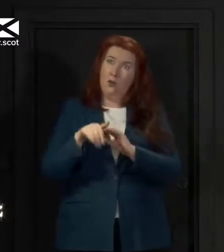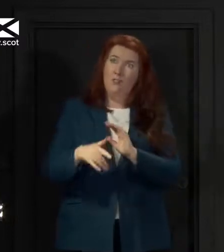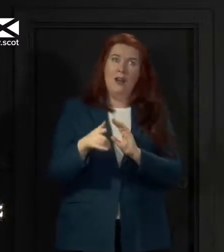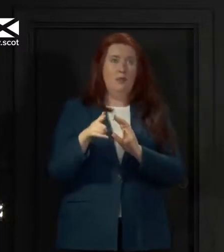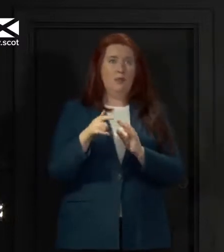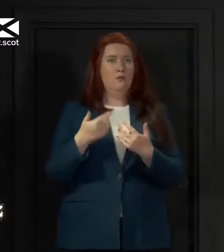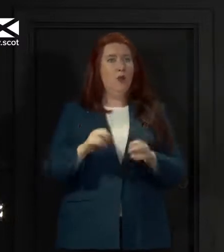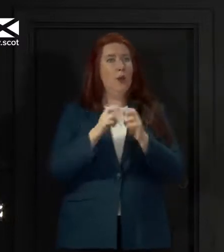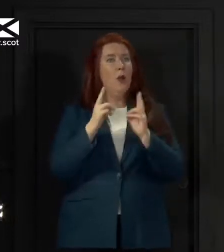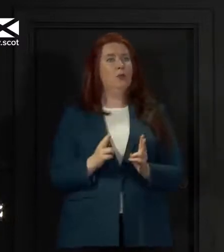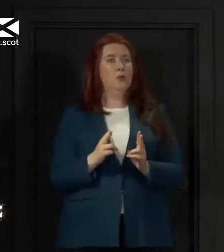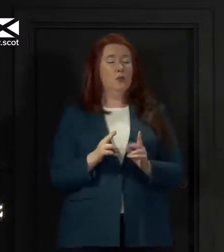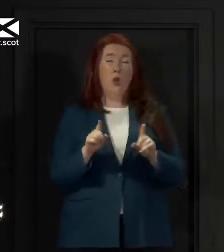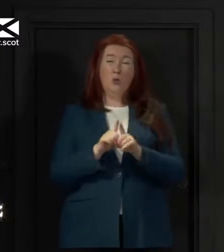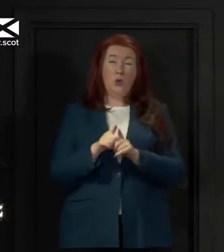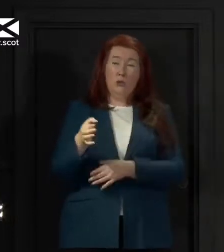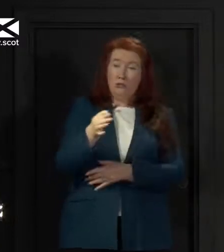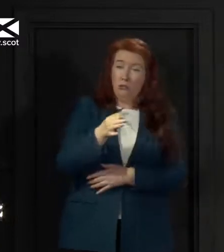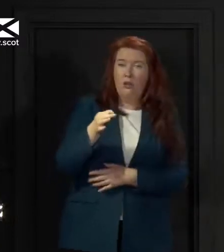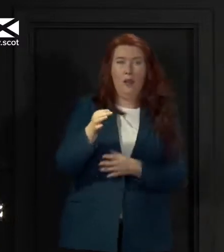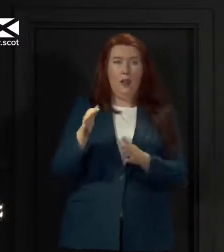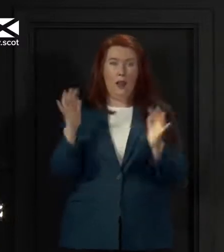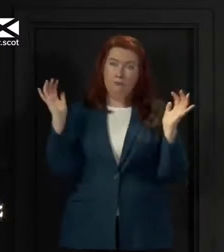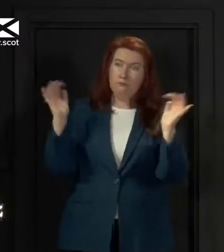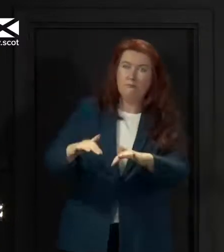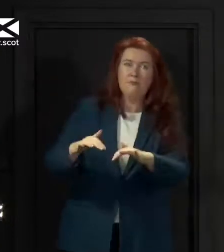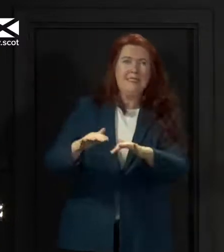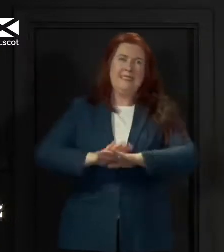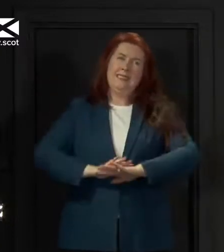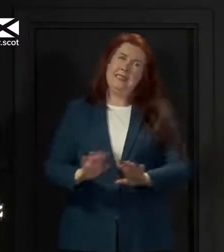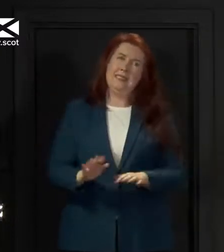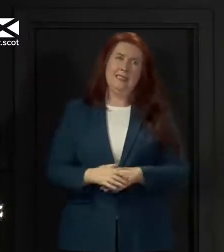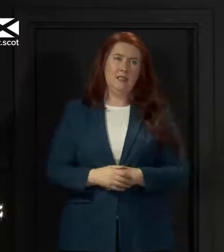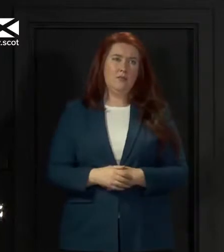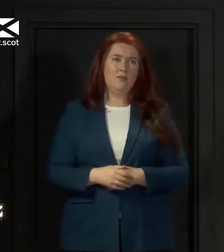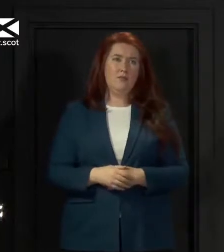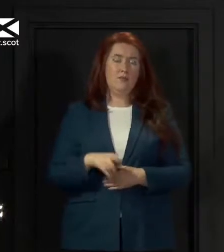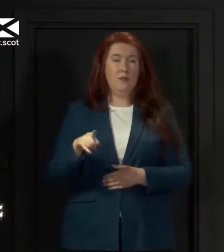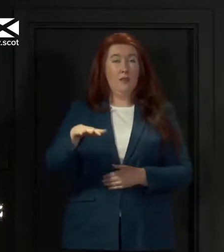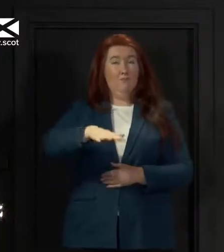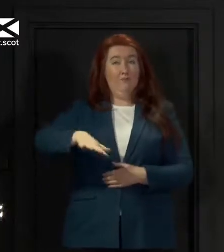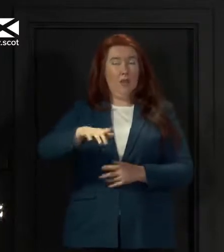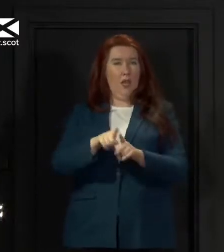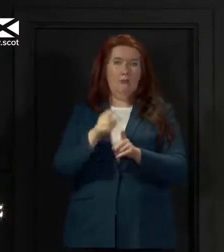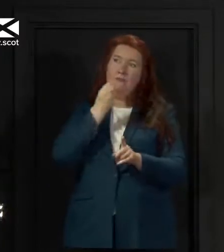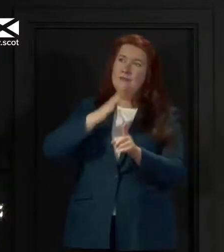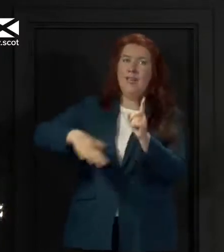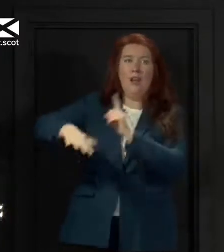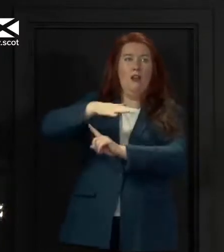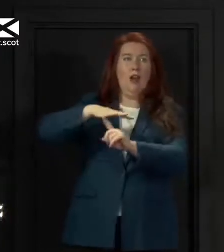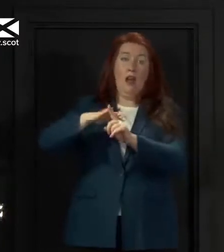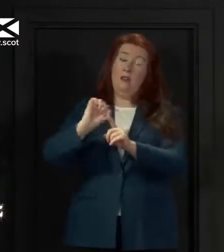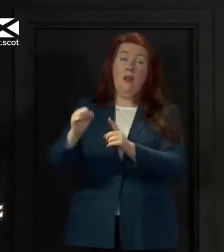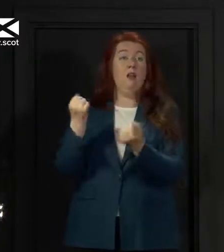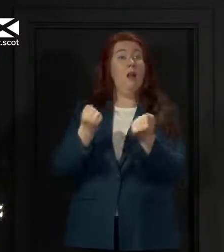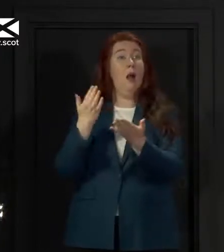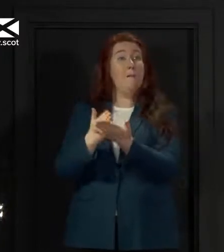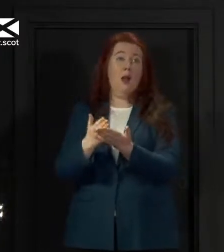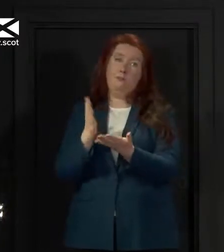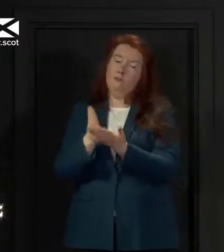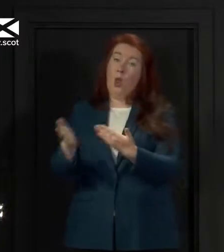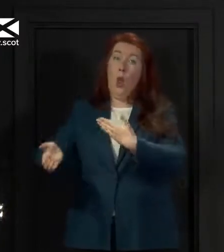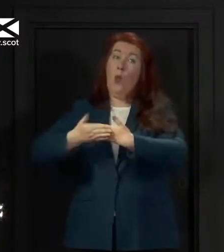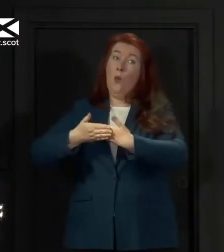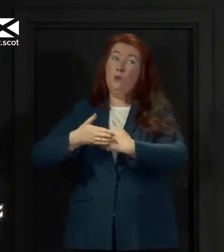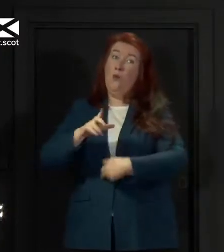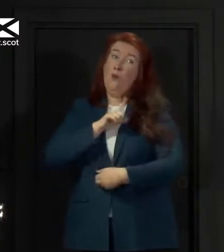rural locations, or small villages. Car parks in many of these locations remain closed. They're closed for